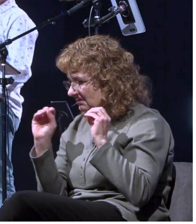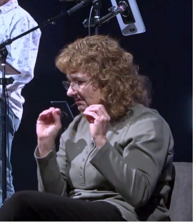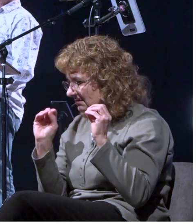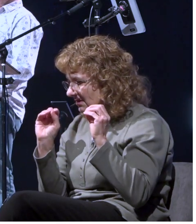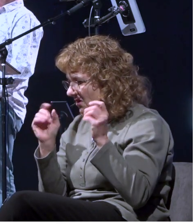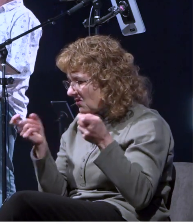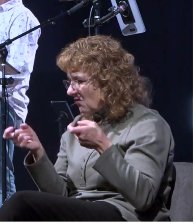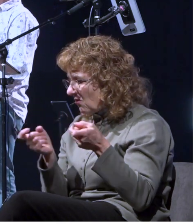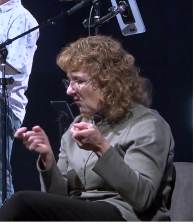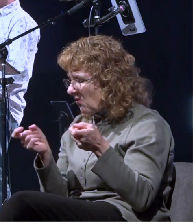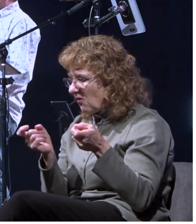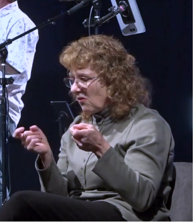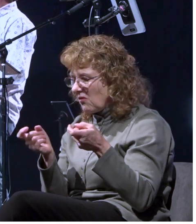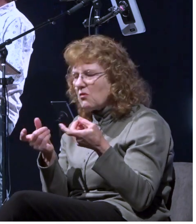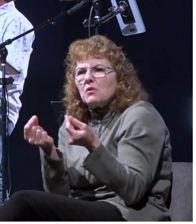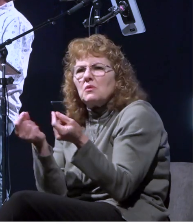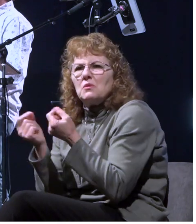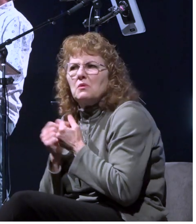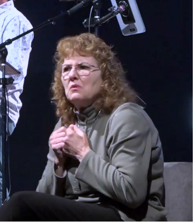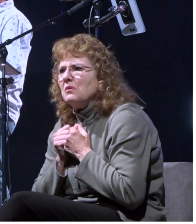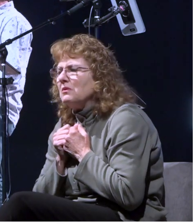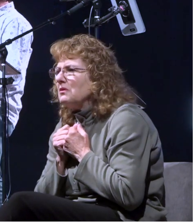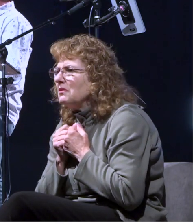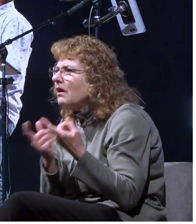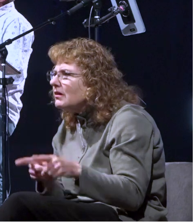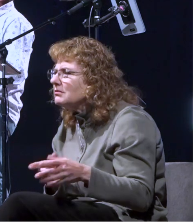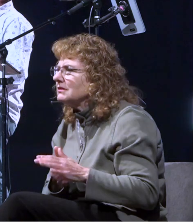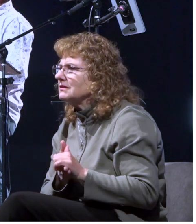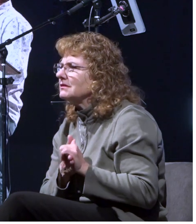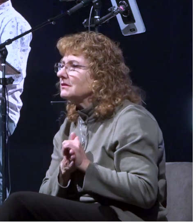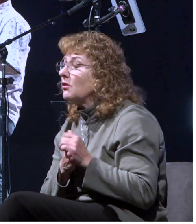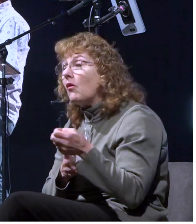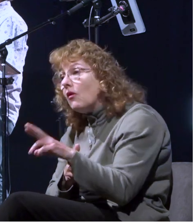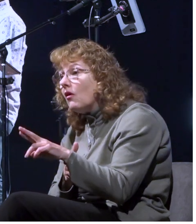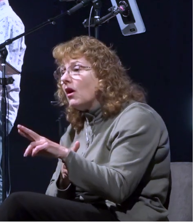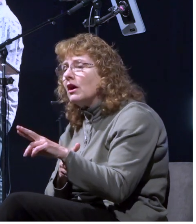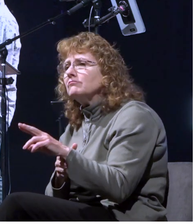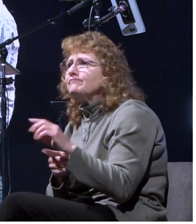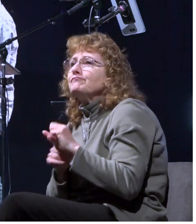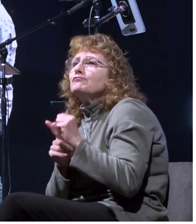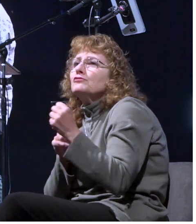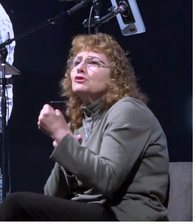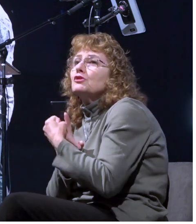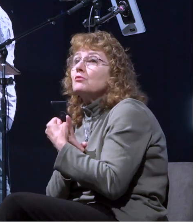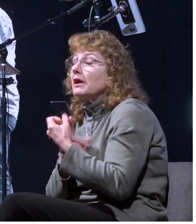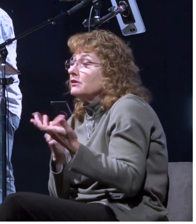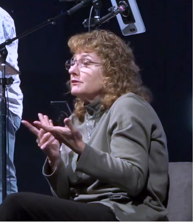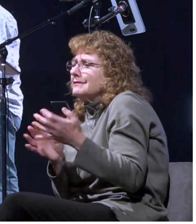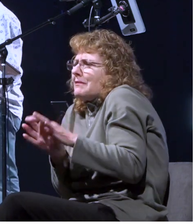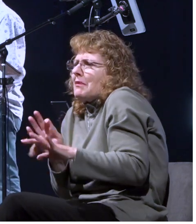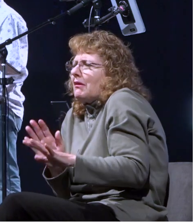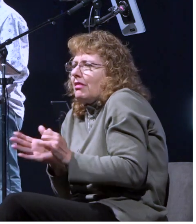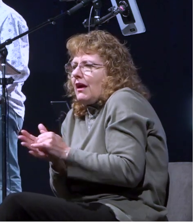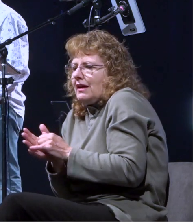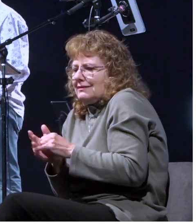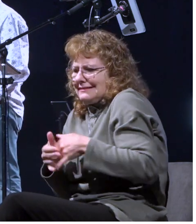it's not even a shipwreck what do we do in situations where we are not in control